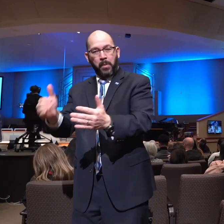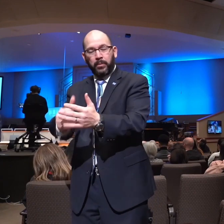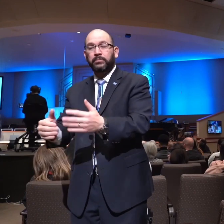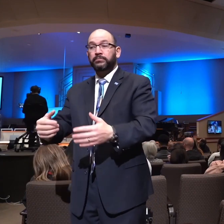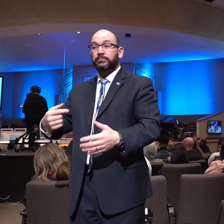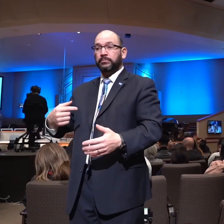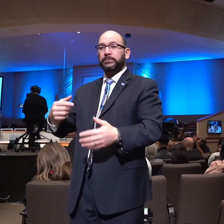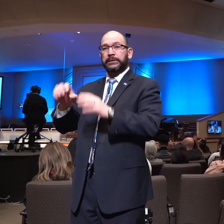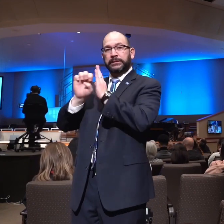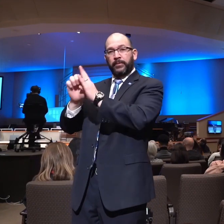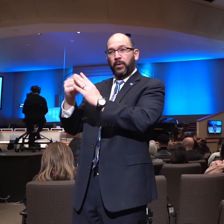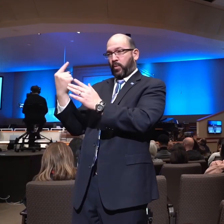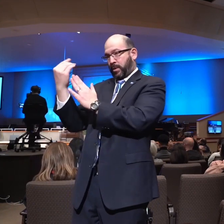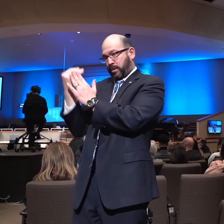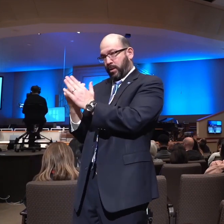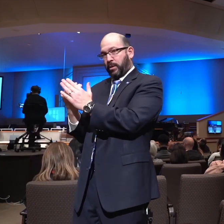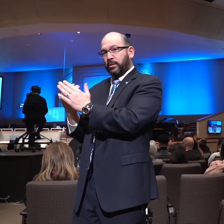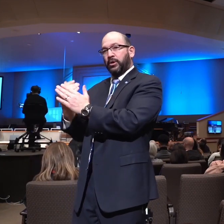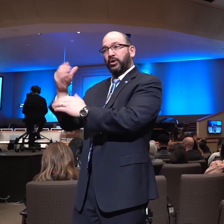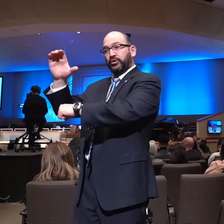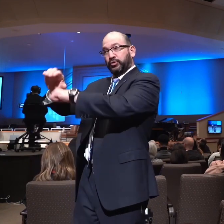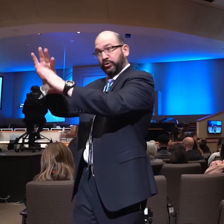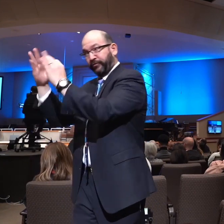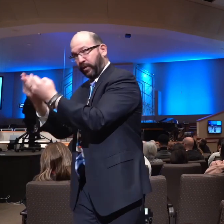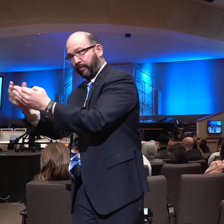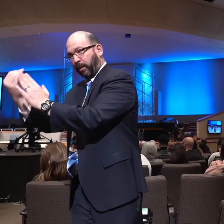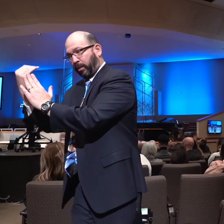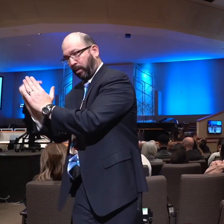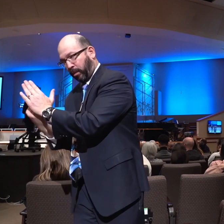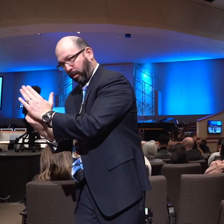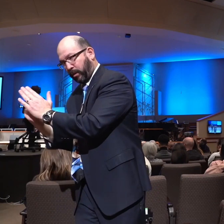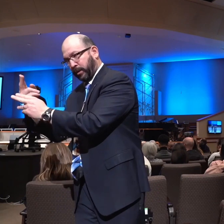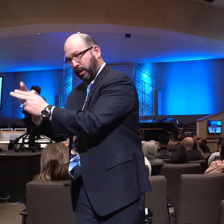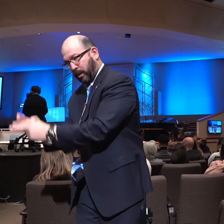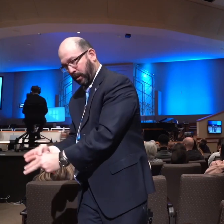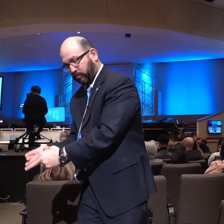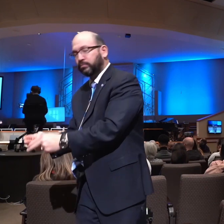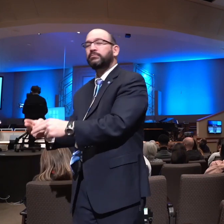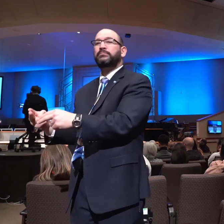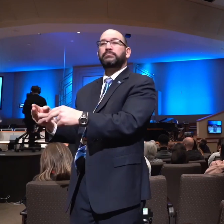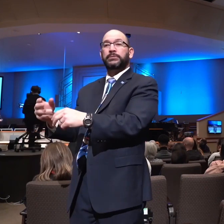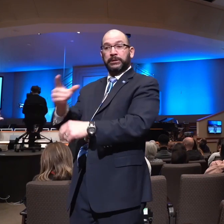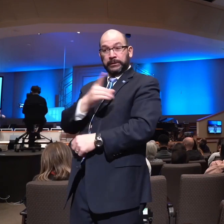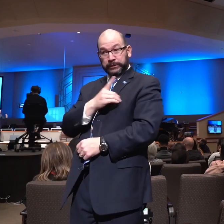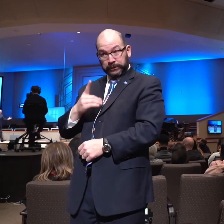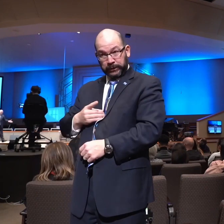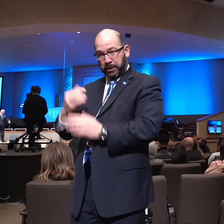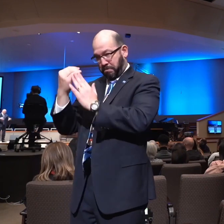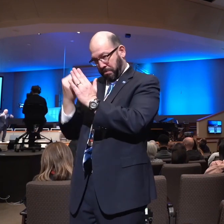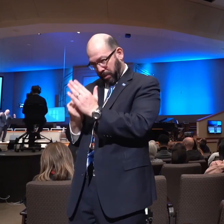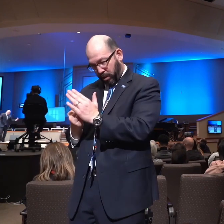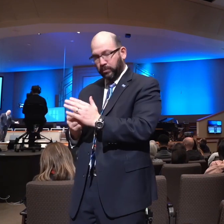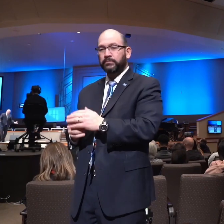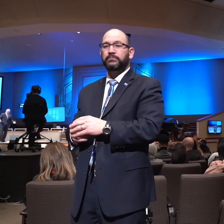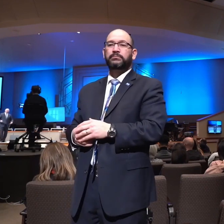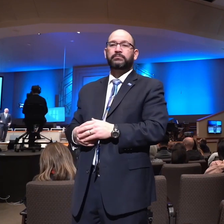on a list. I pray for the deacons. I pray for a group of pastors. I pray for our staff. I pray for many people on these mini lists.